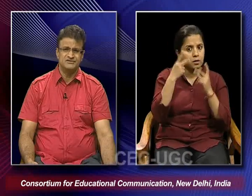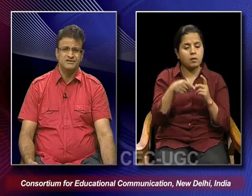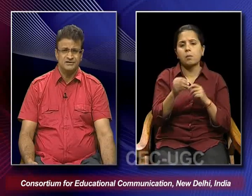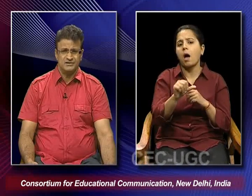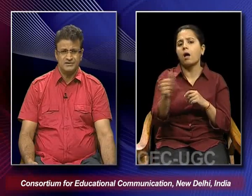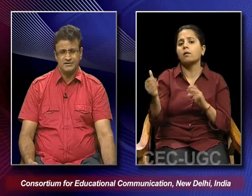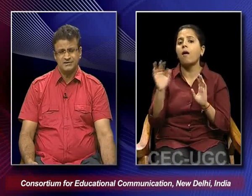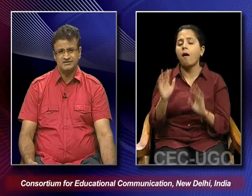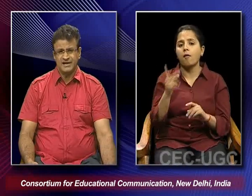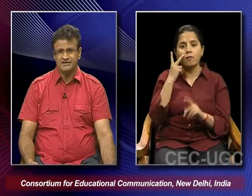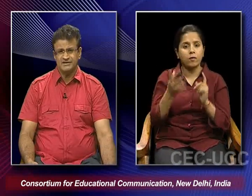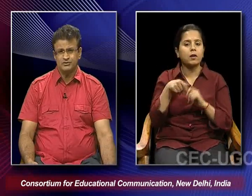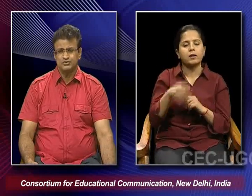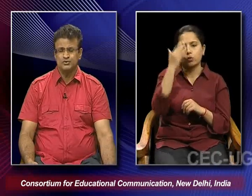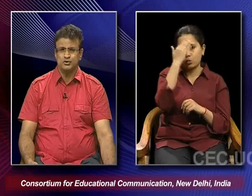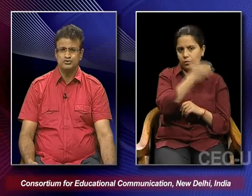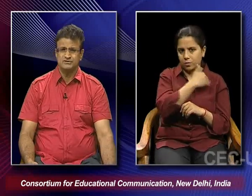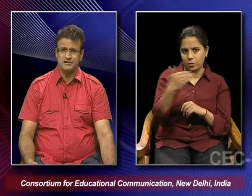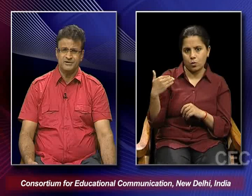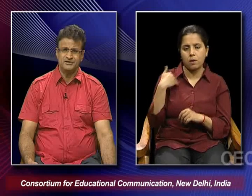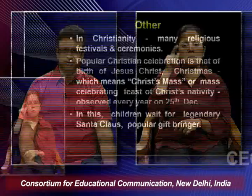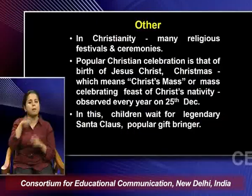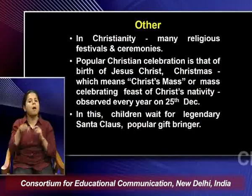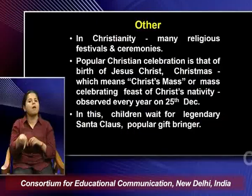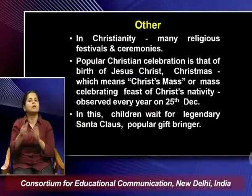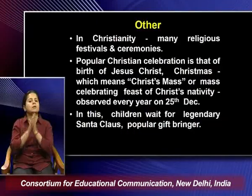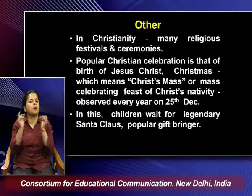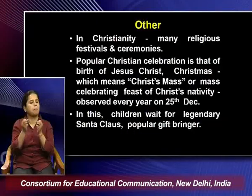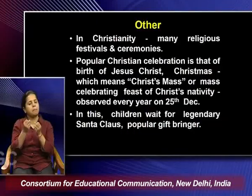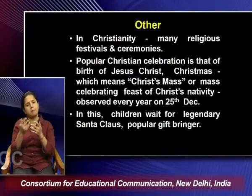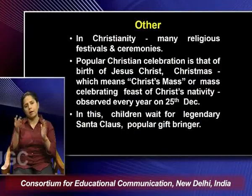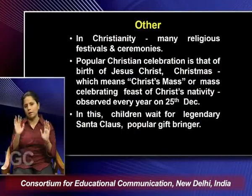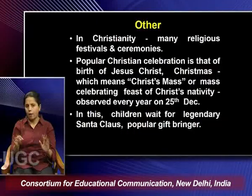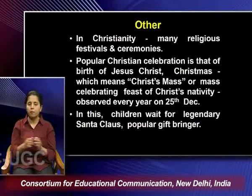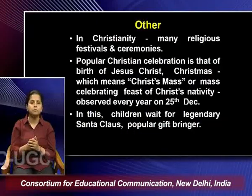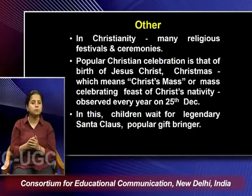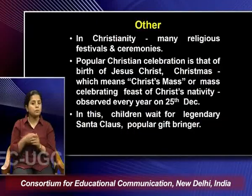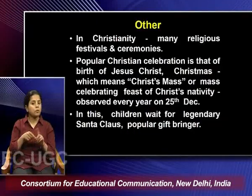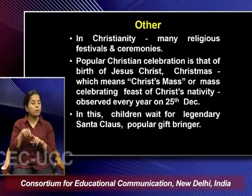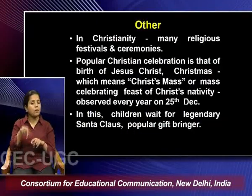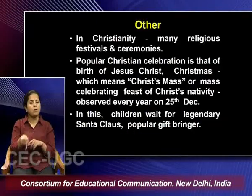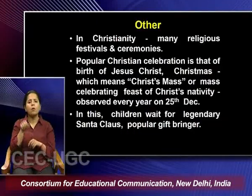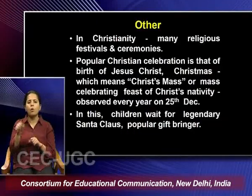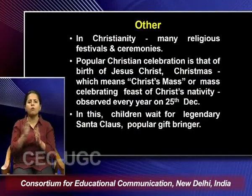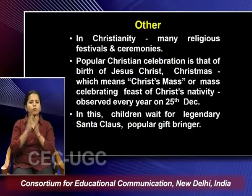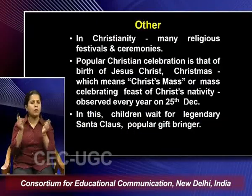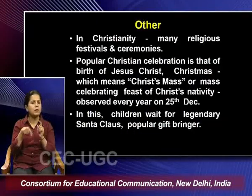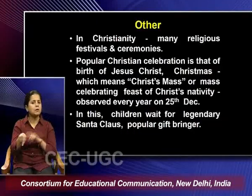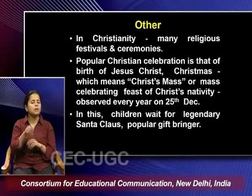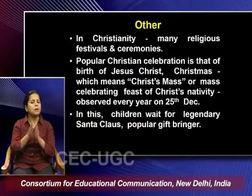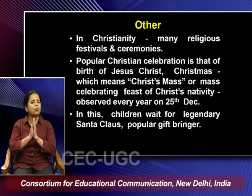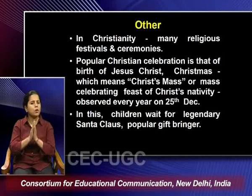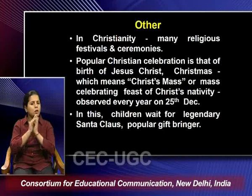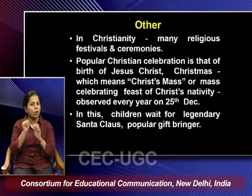others in Christianity, those who also celebrate many festivals and these kinds of religious festivals